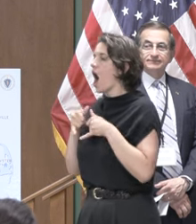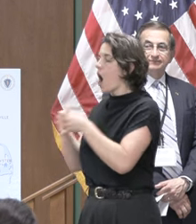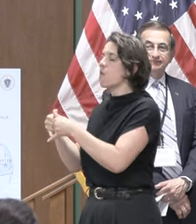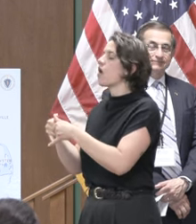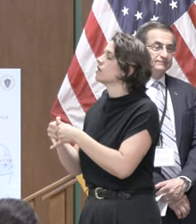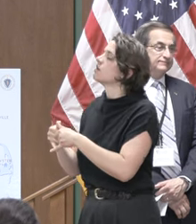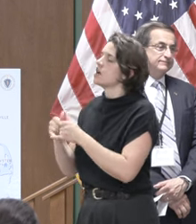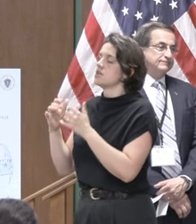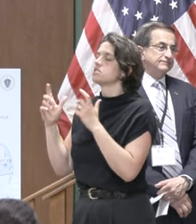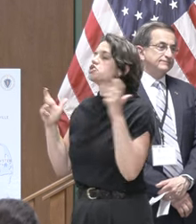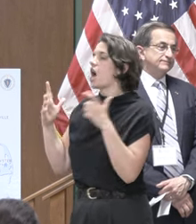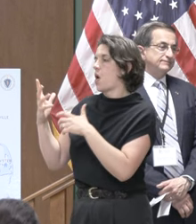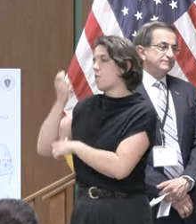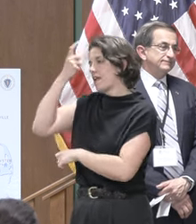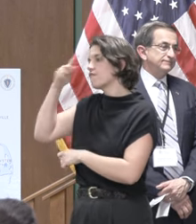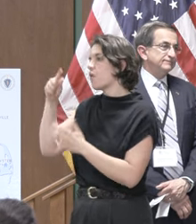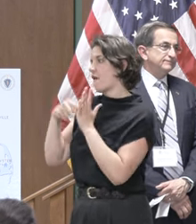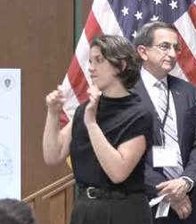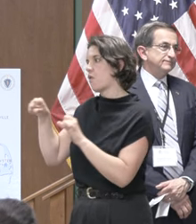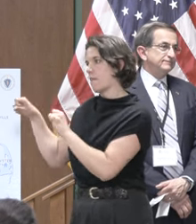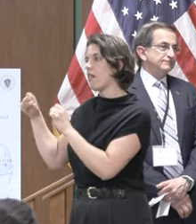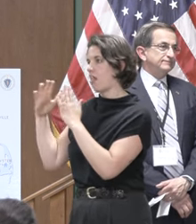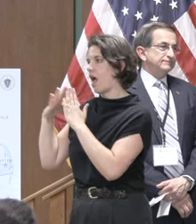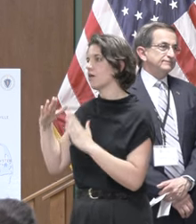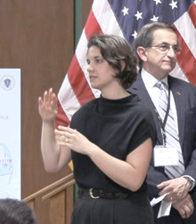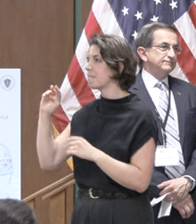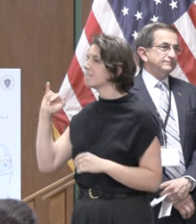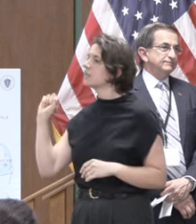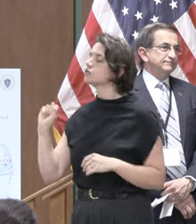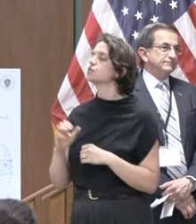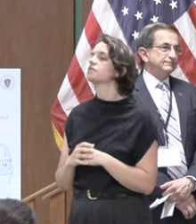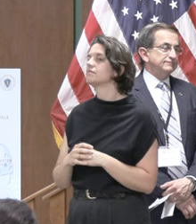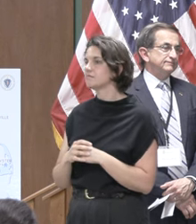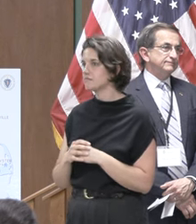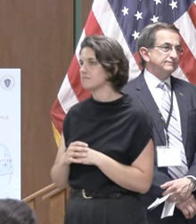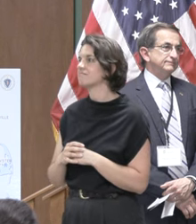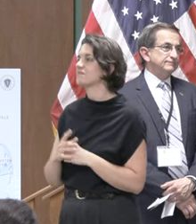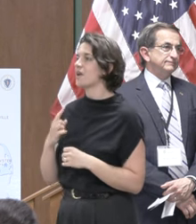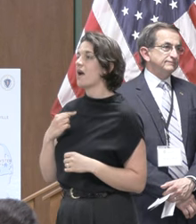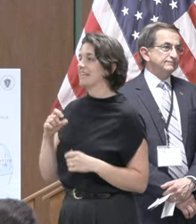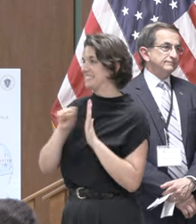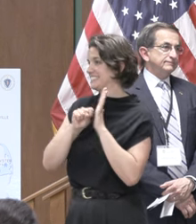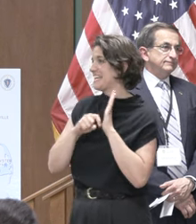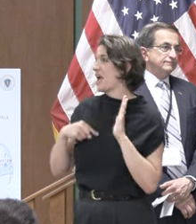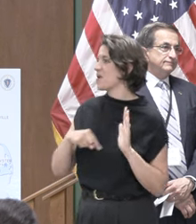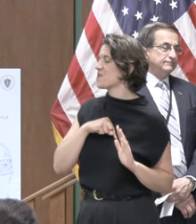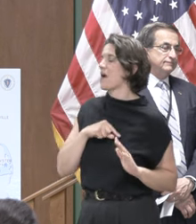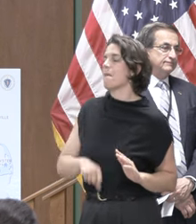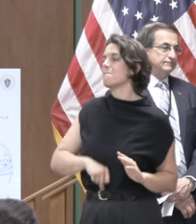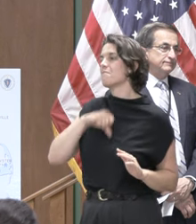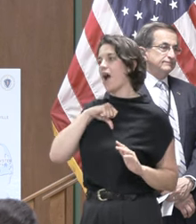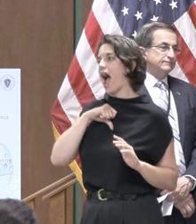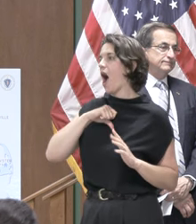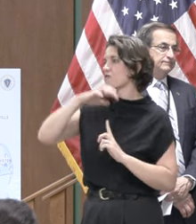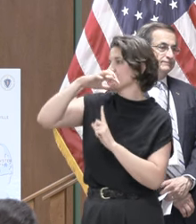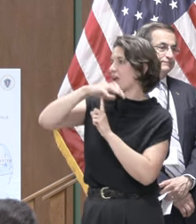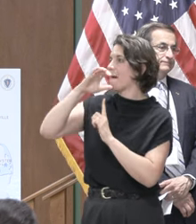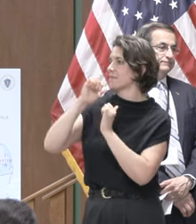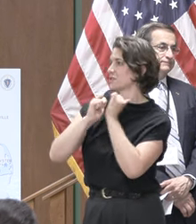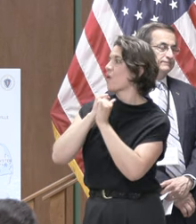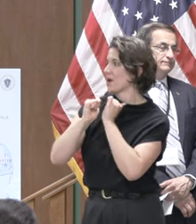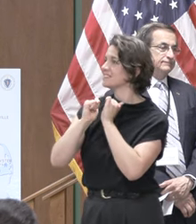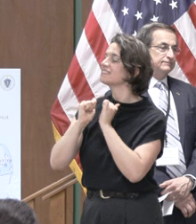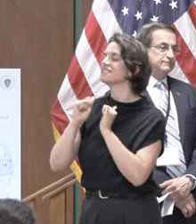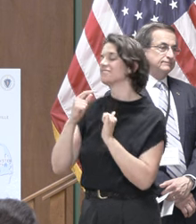massachusetts in a state that is rightly proud of its champions in sports we're so fortunate to have champions of affordable